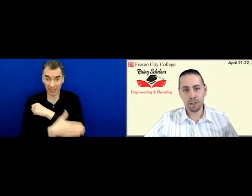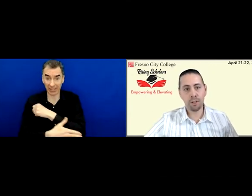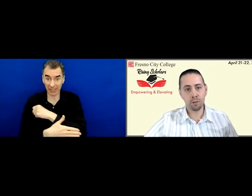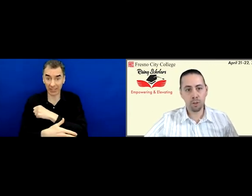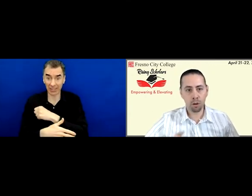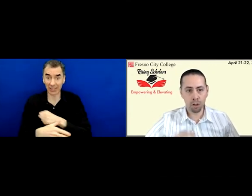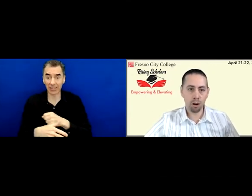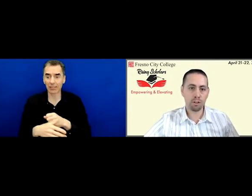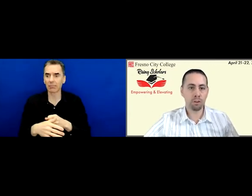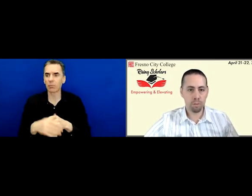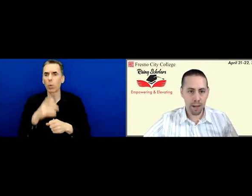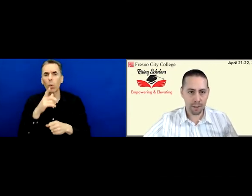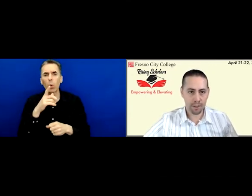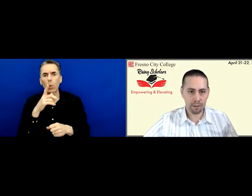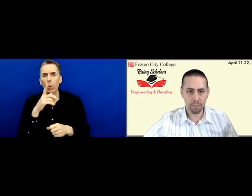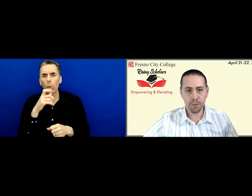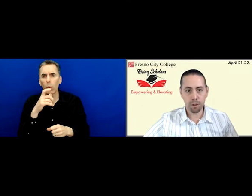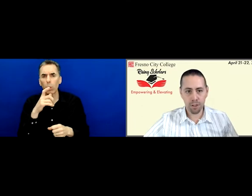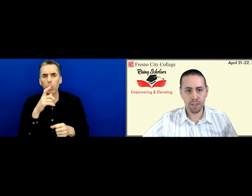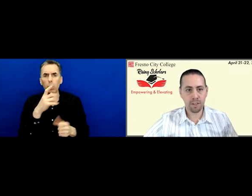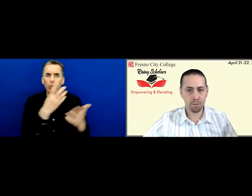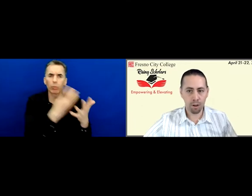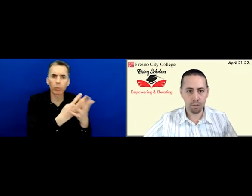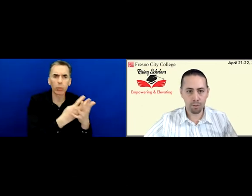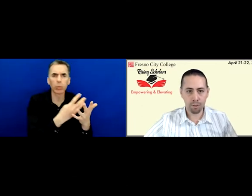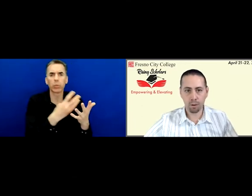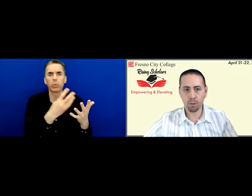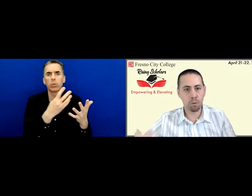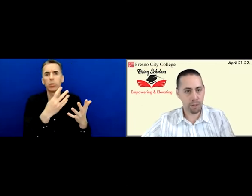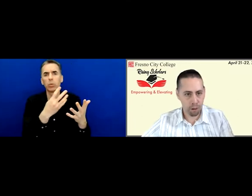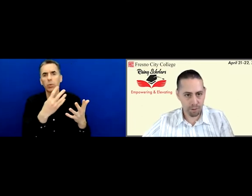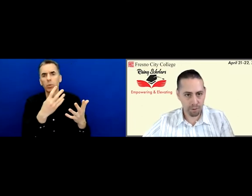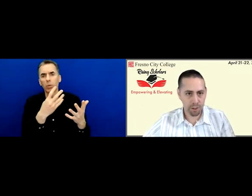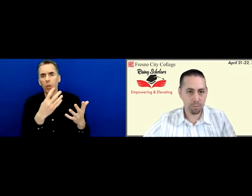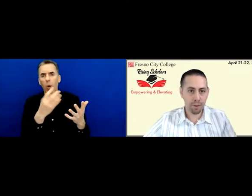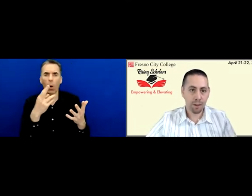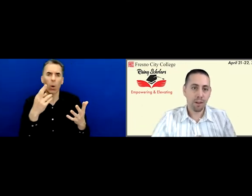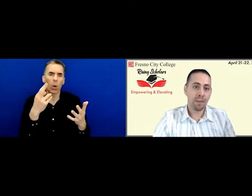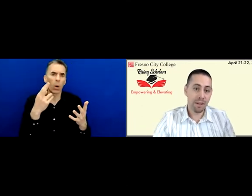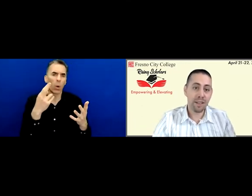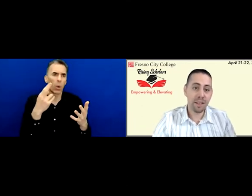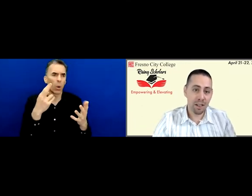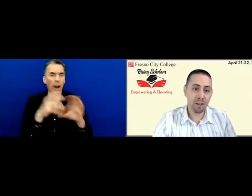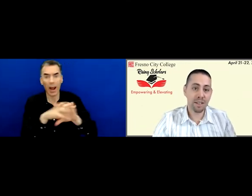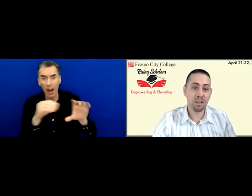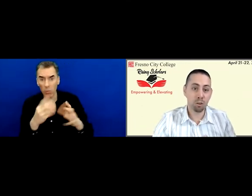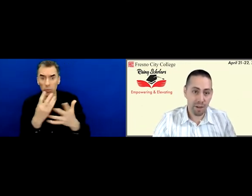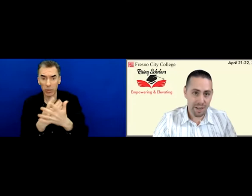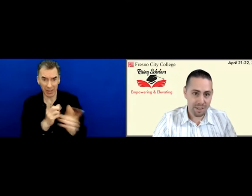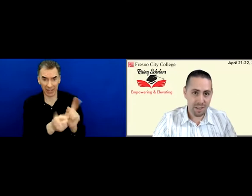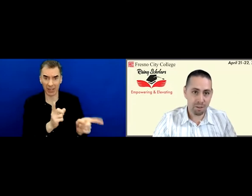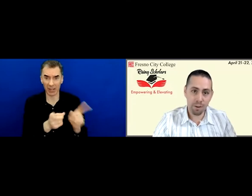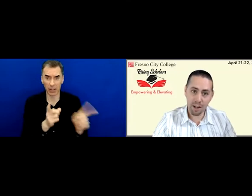of individuals who are carceral impacted, or justice-involved, or formerly incarcerated, the need here is